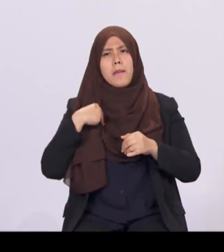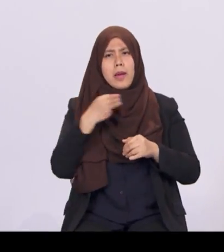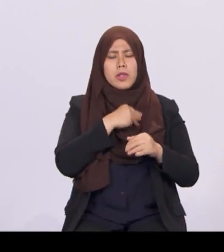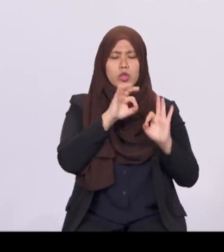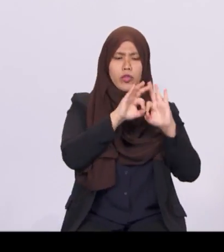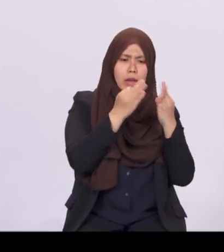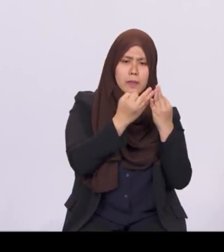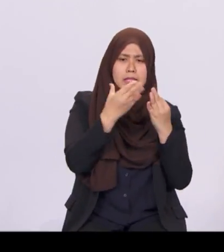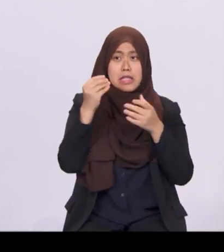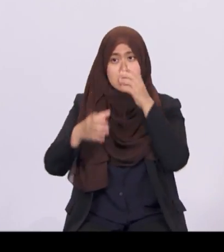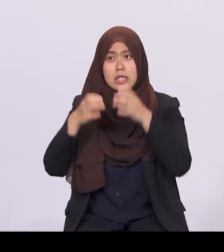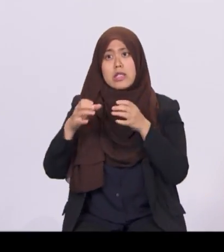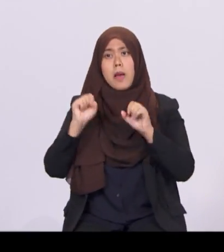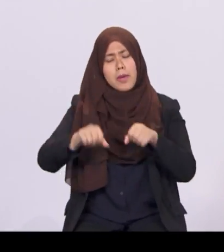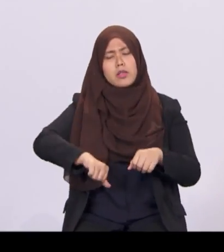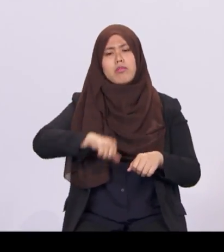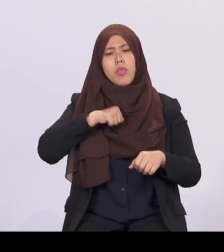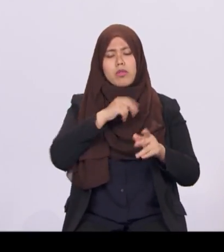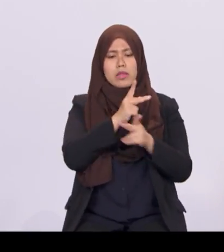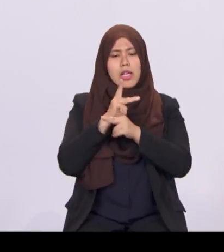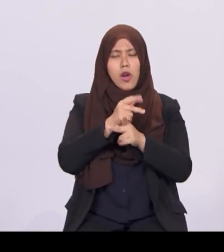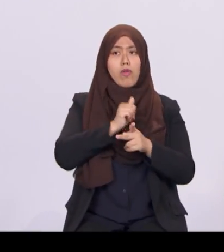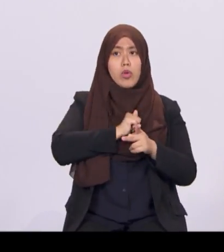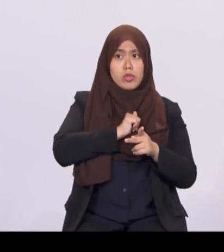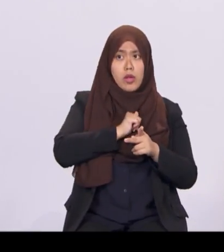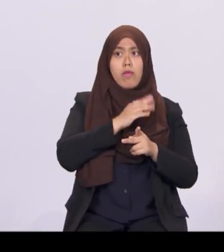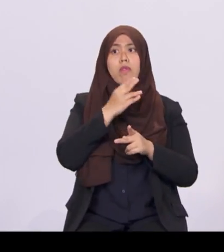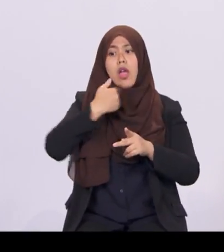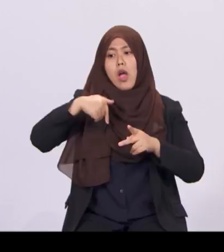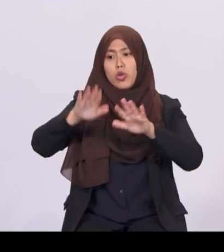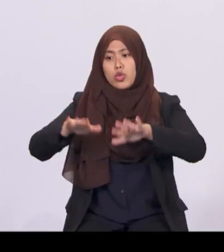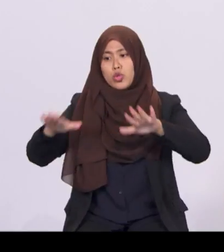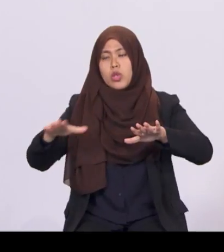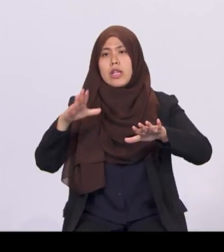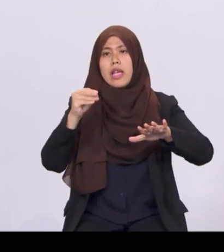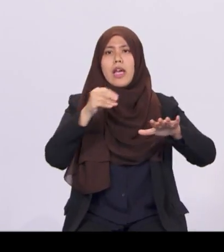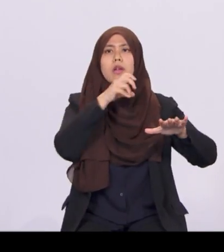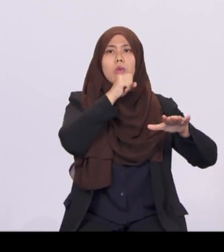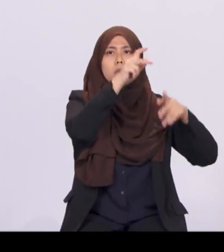in caring for ourselves, our children and seniors, and one another.